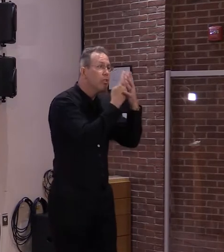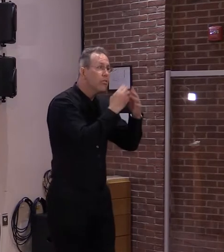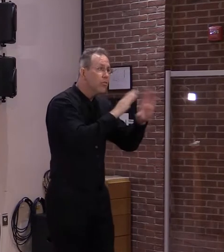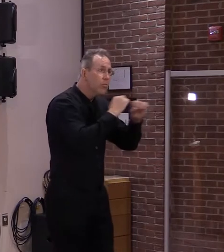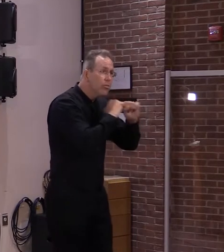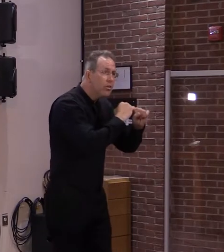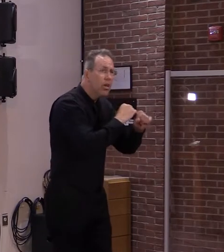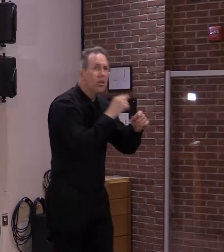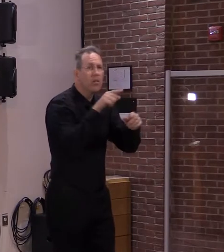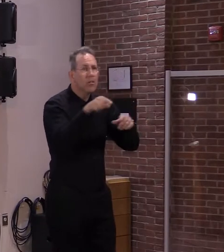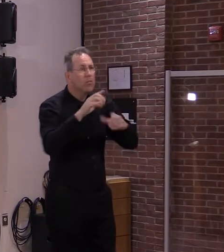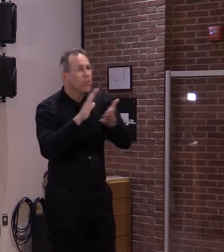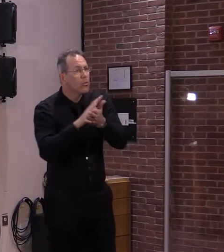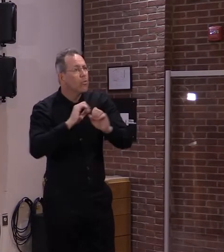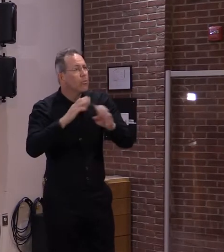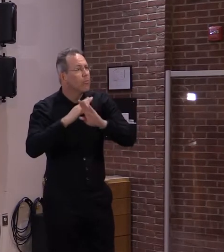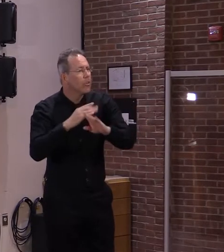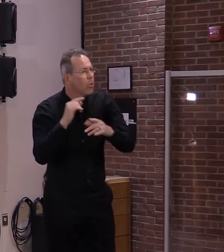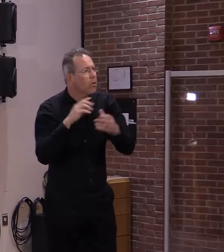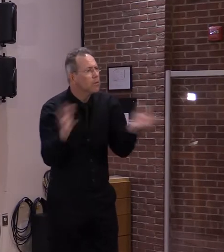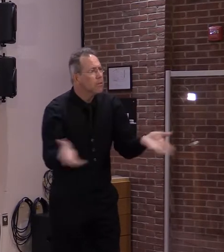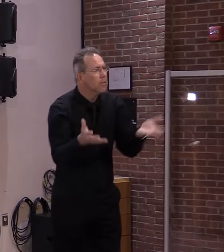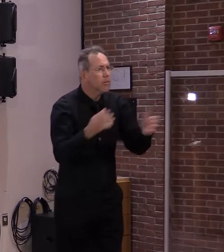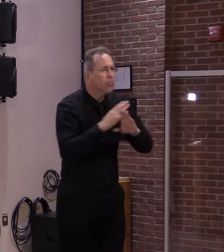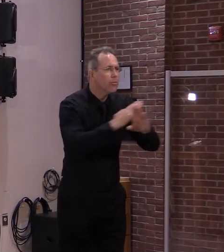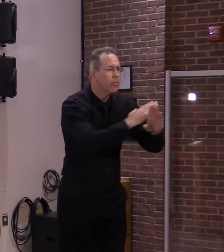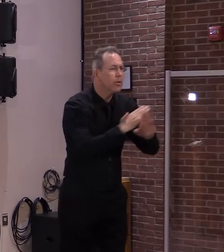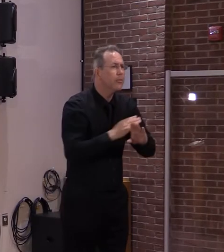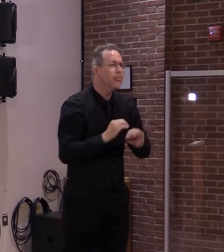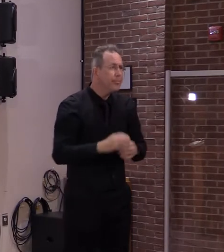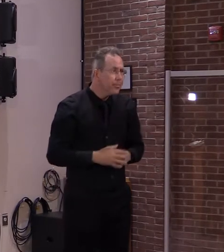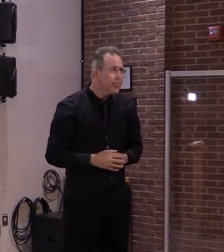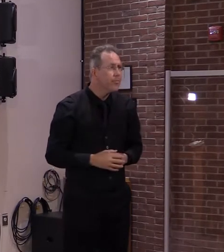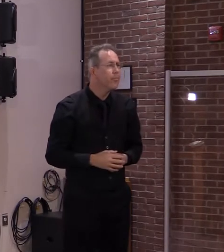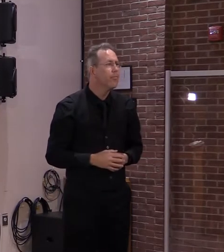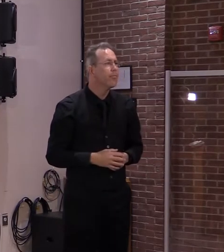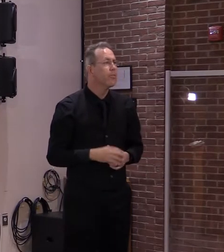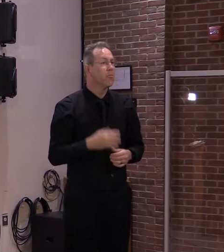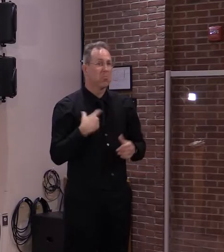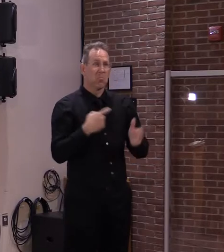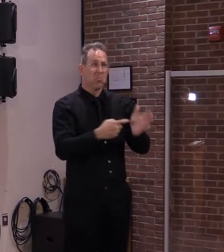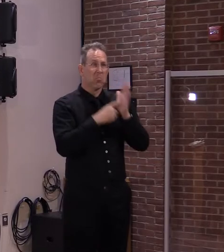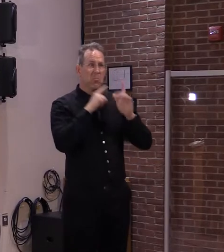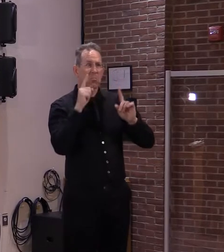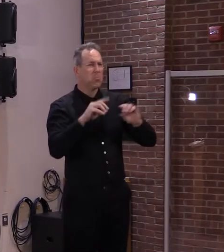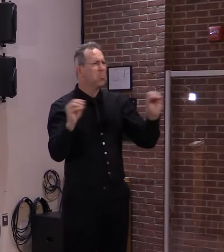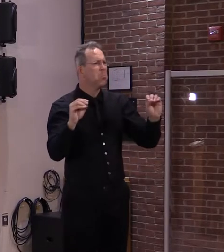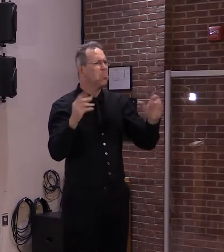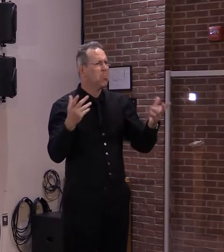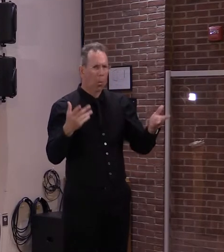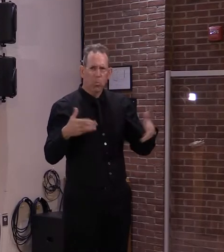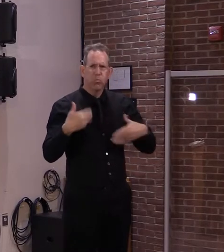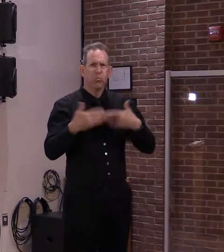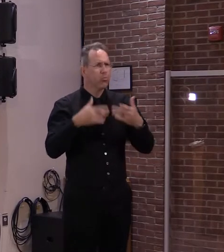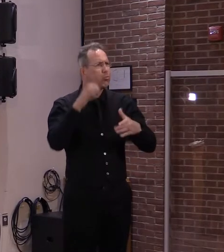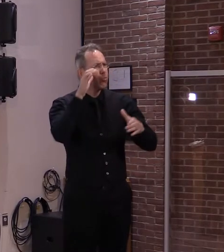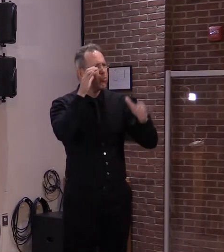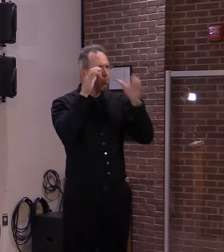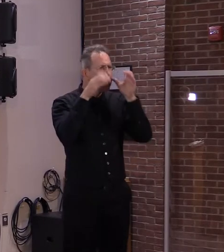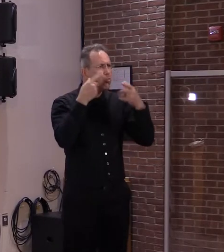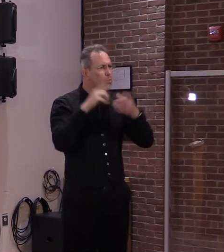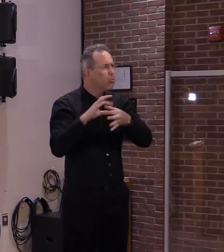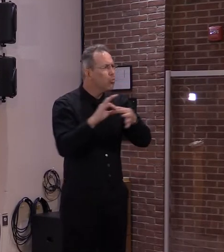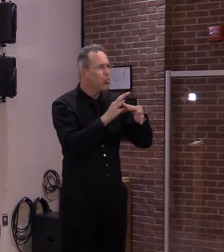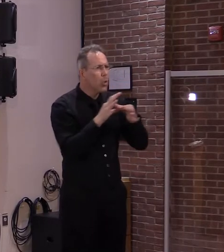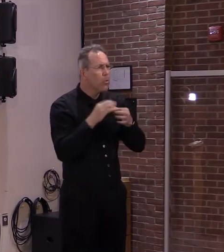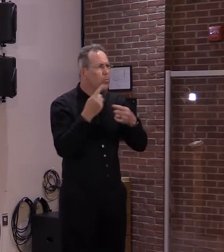And I think our results are actually superb at this point in time. You've seen the data that we presented each step of